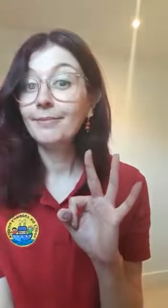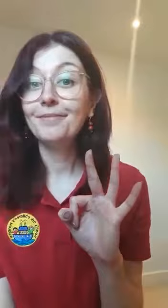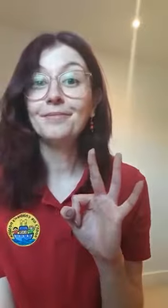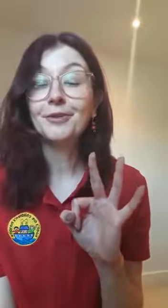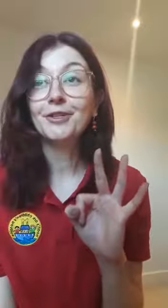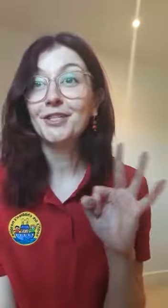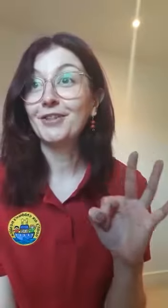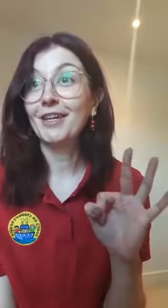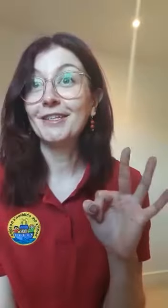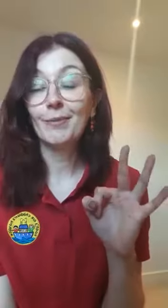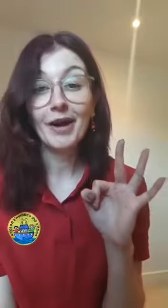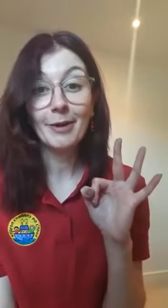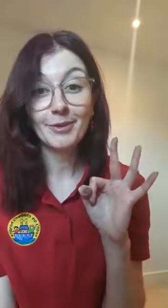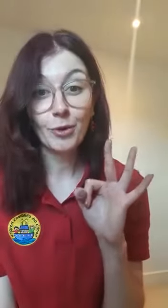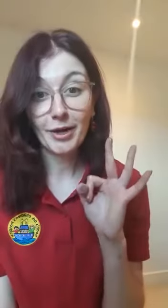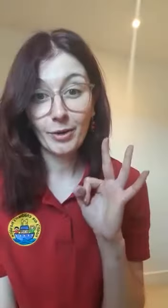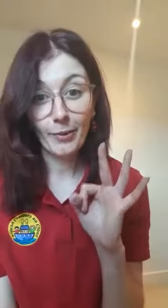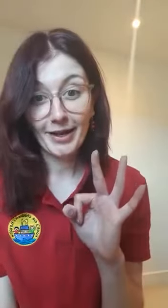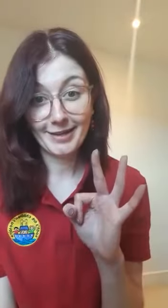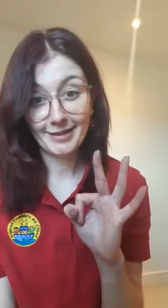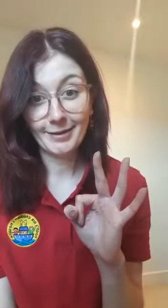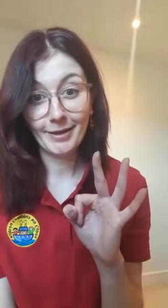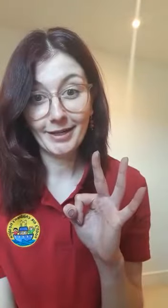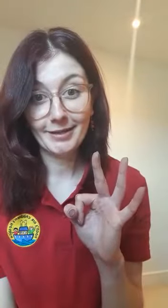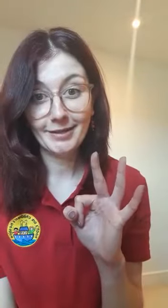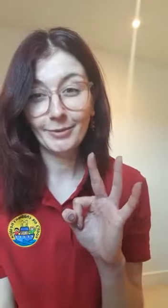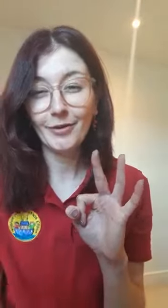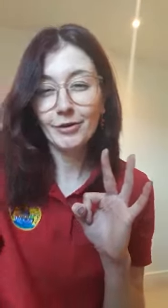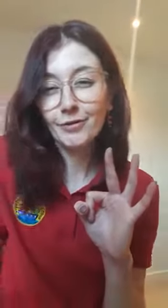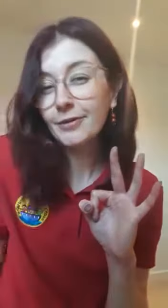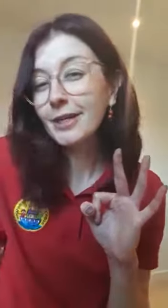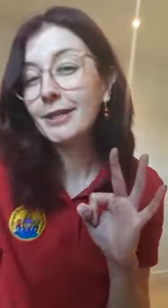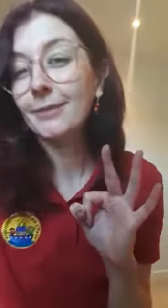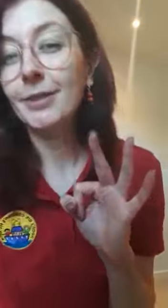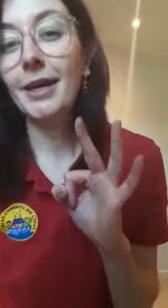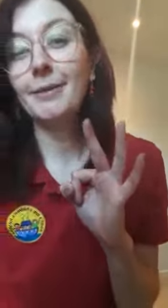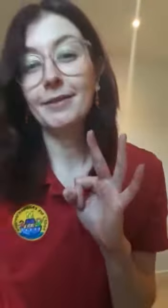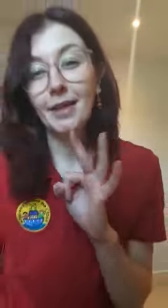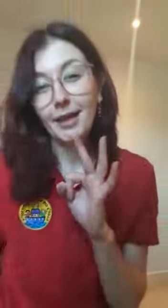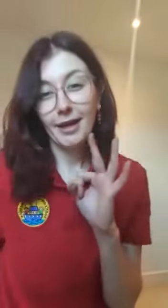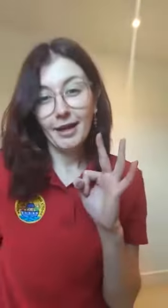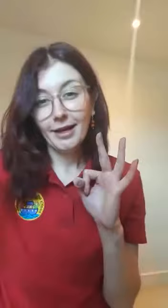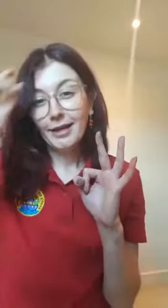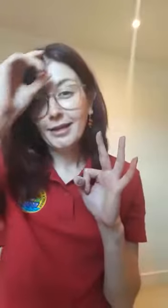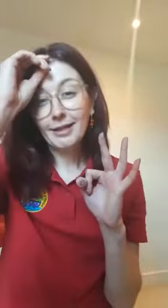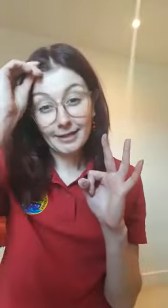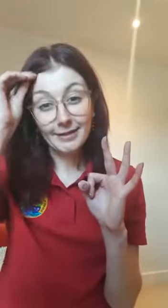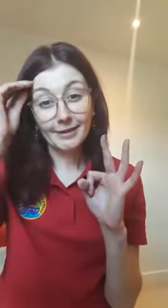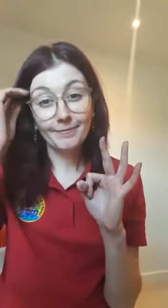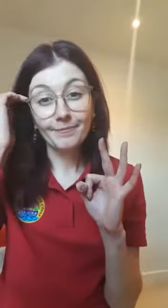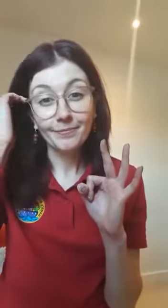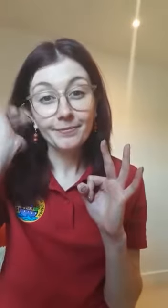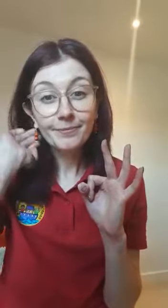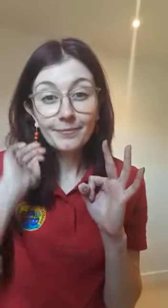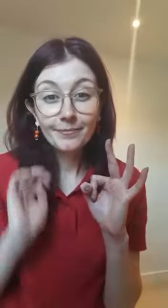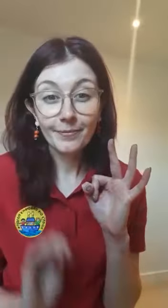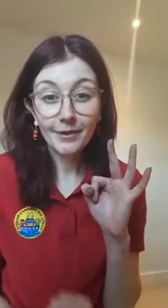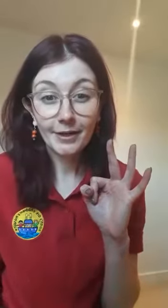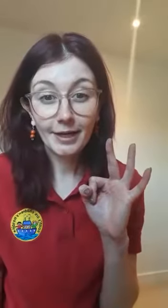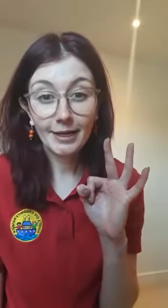Which is interesting because where I am is quite quiet at the minute. So we've got to really sometimes listen and